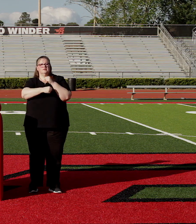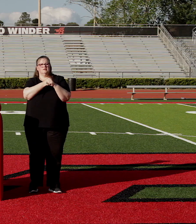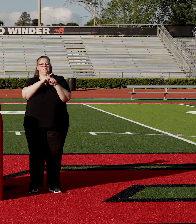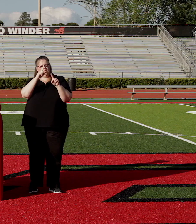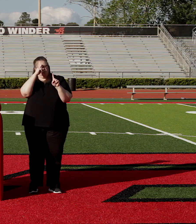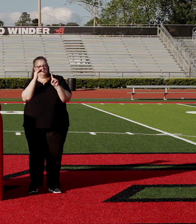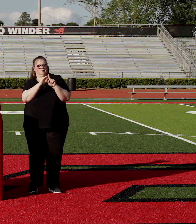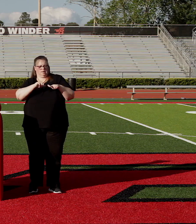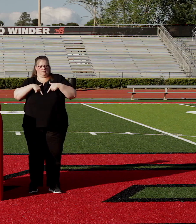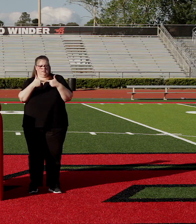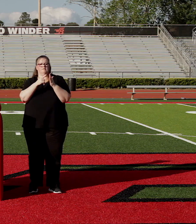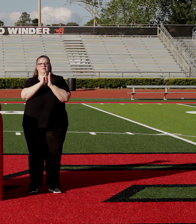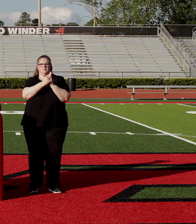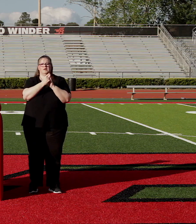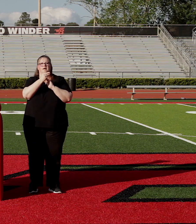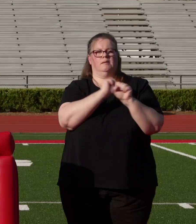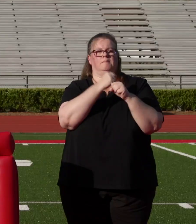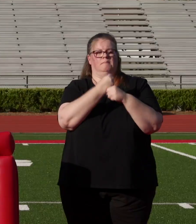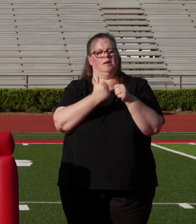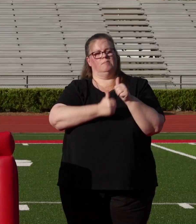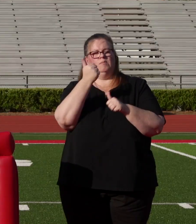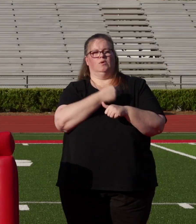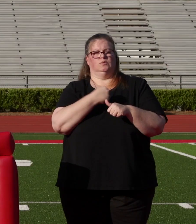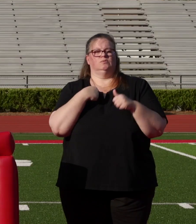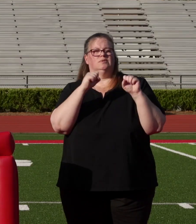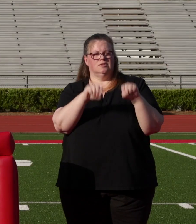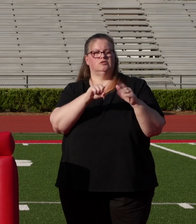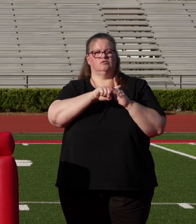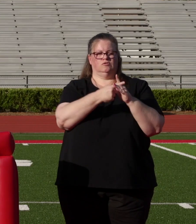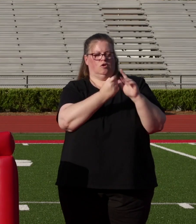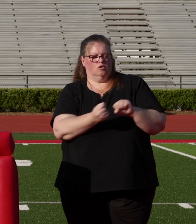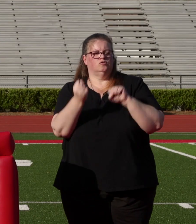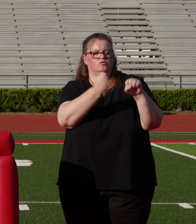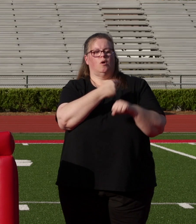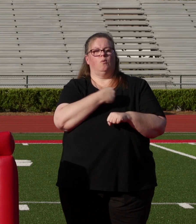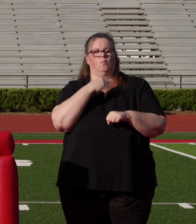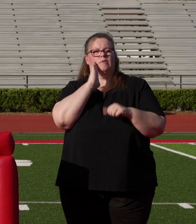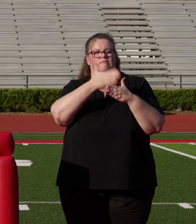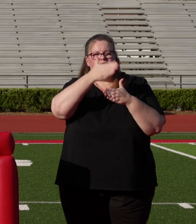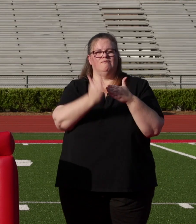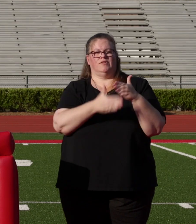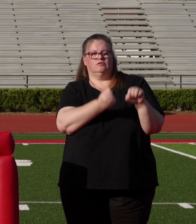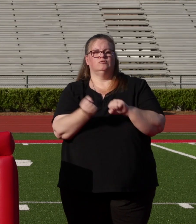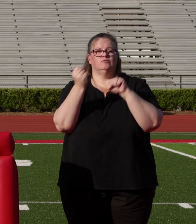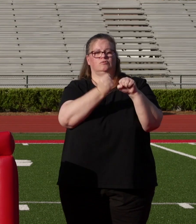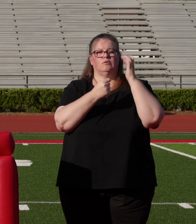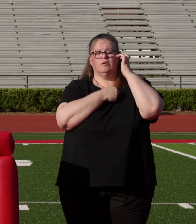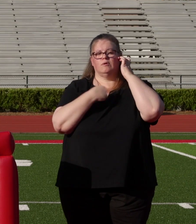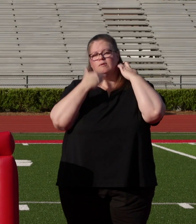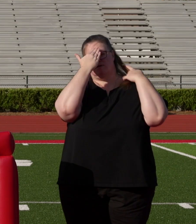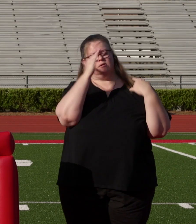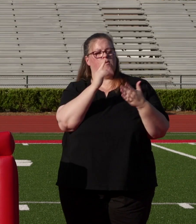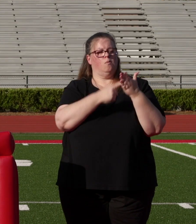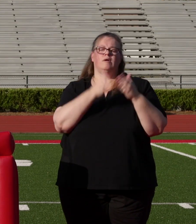to live in the moment and make the most of it while we can. We started strong, and we will finish strong. Although we may not know what